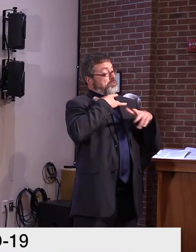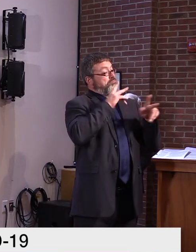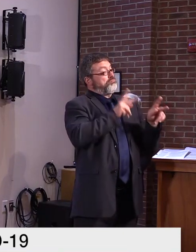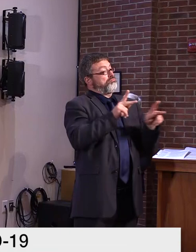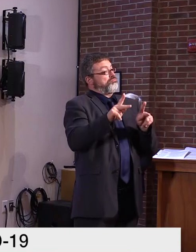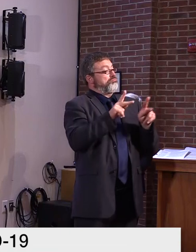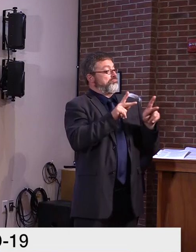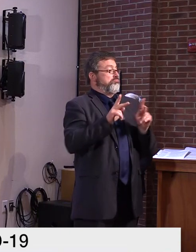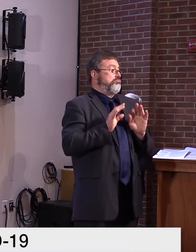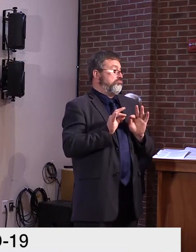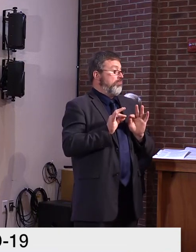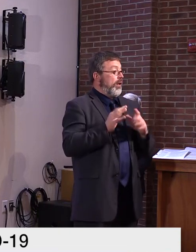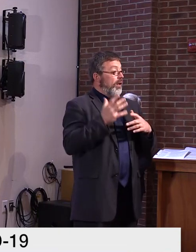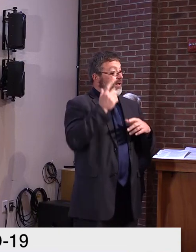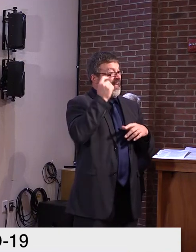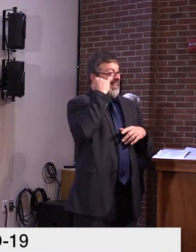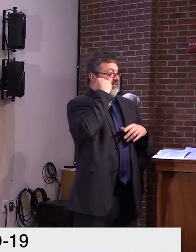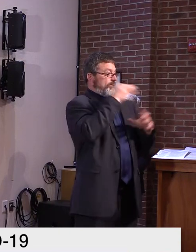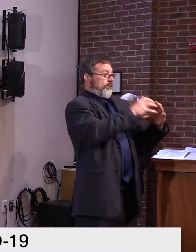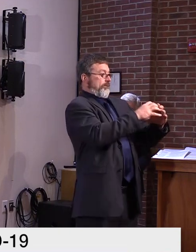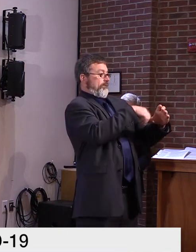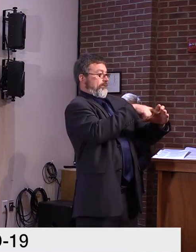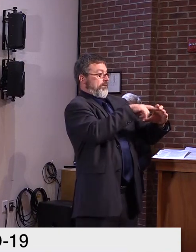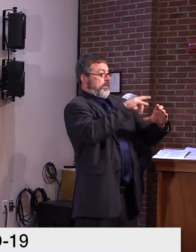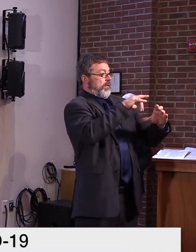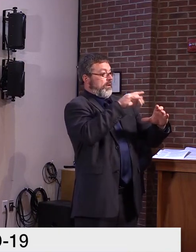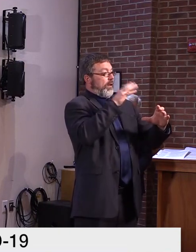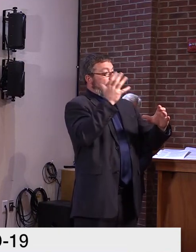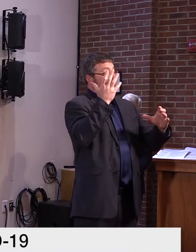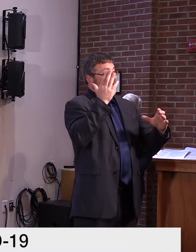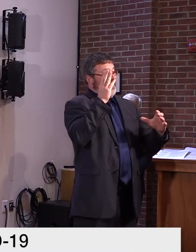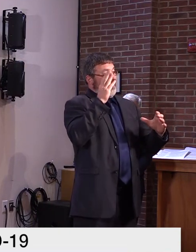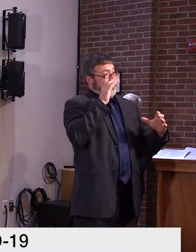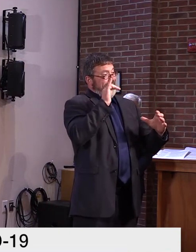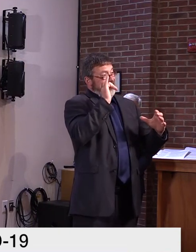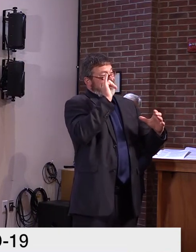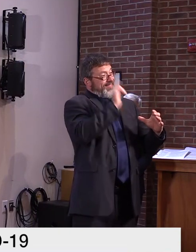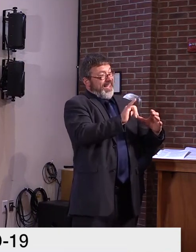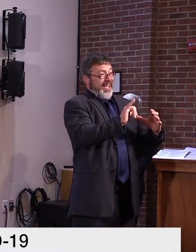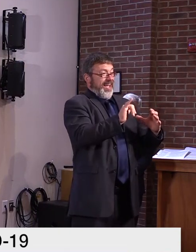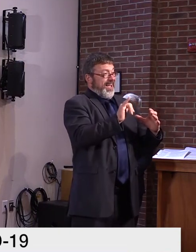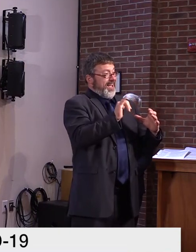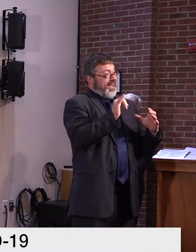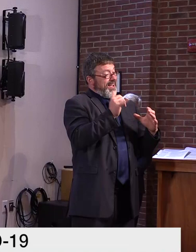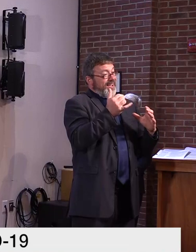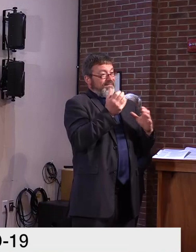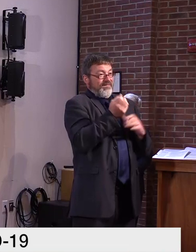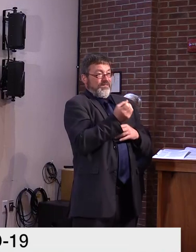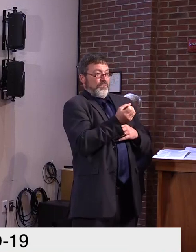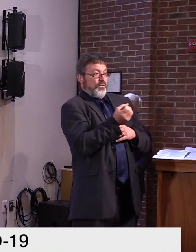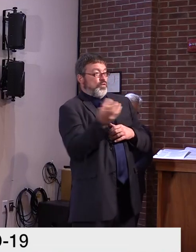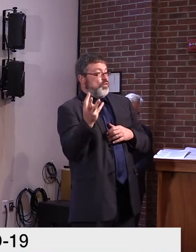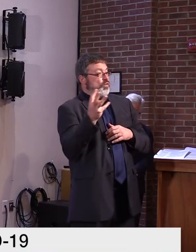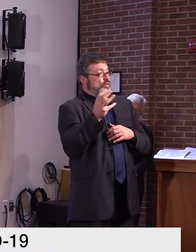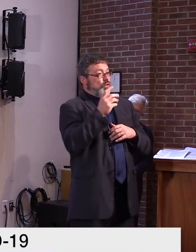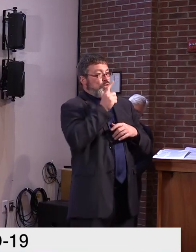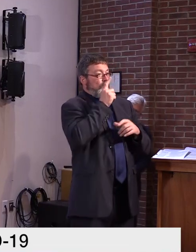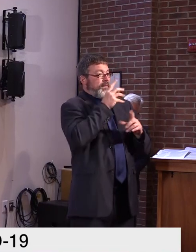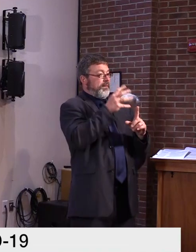for months now, that there's probably just a few percent of people in Vermont that have had some kind of